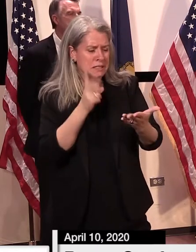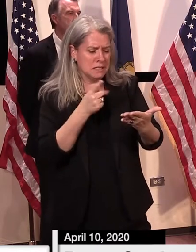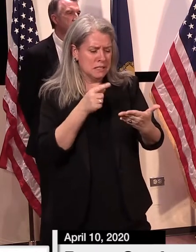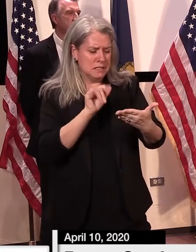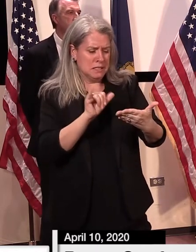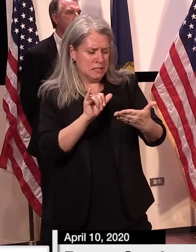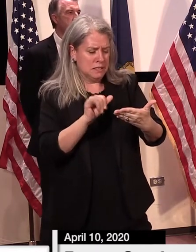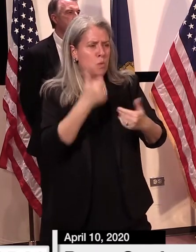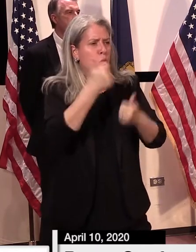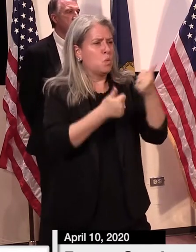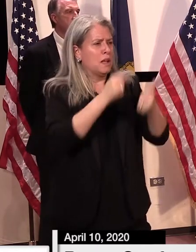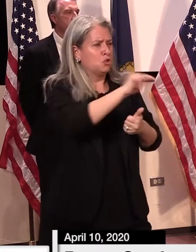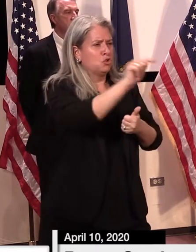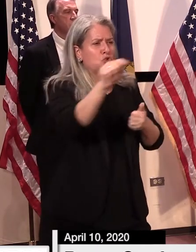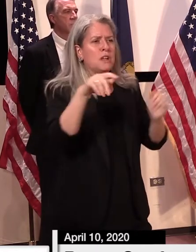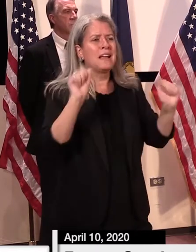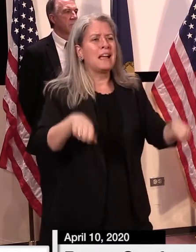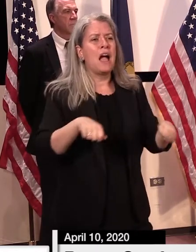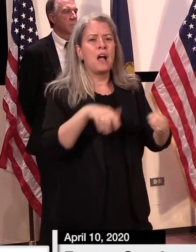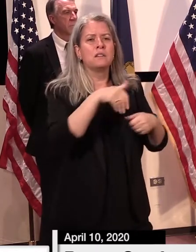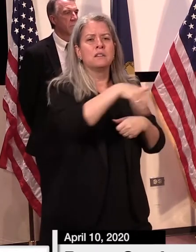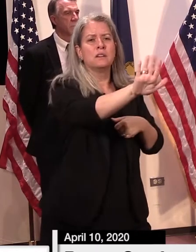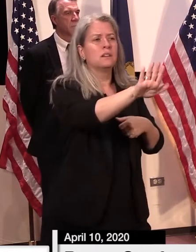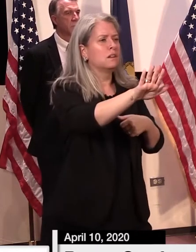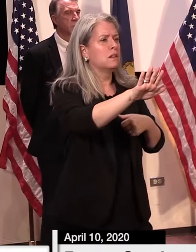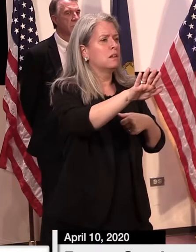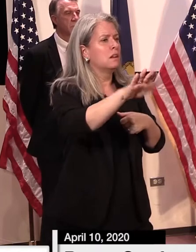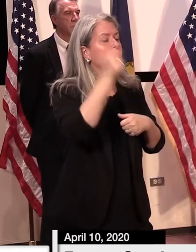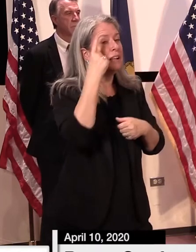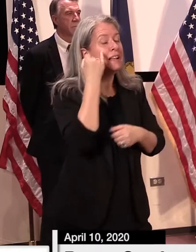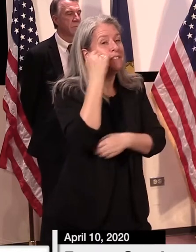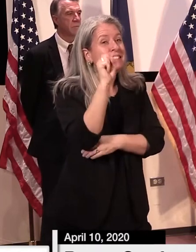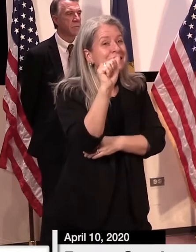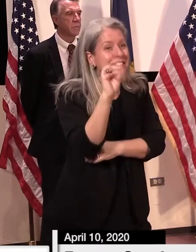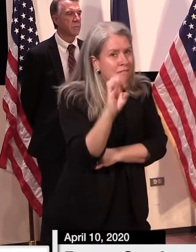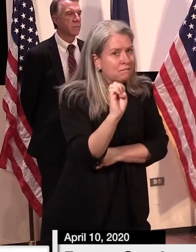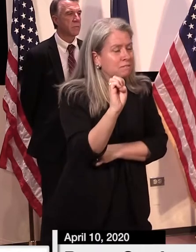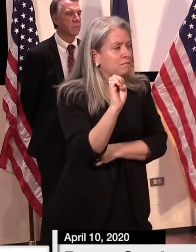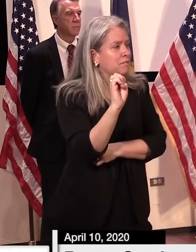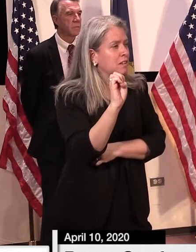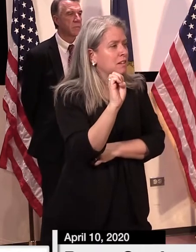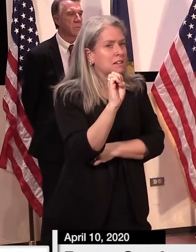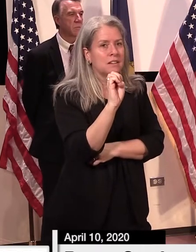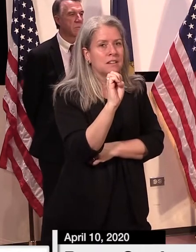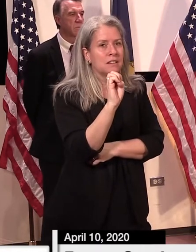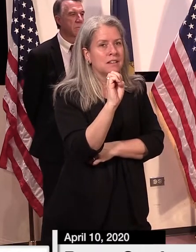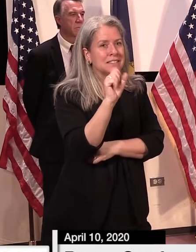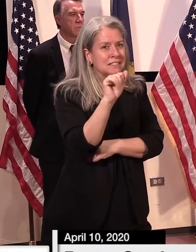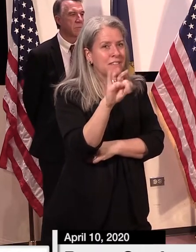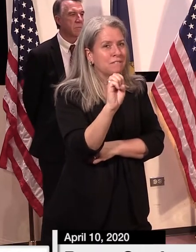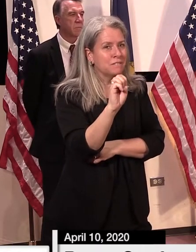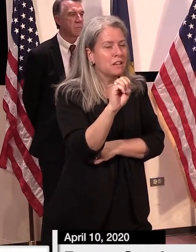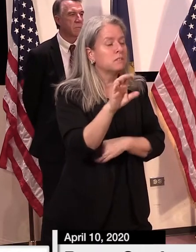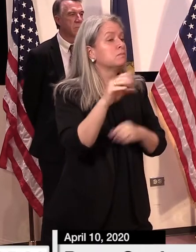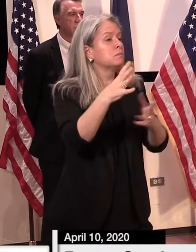those that are incarcerated in a safe manner. For example, during this extraordinary